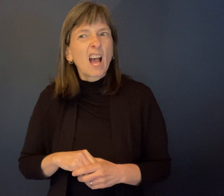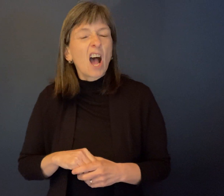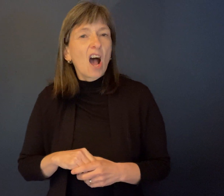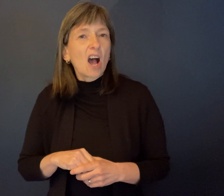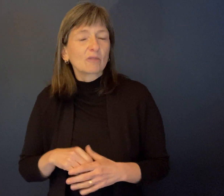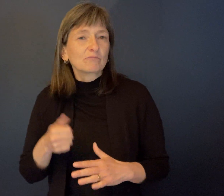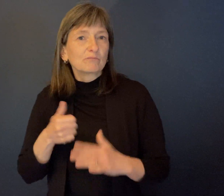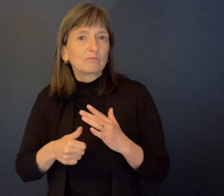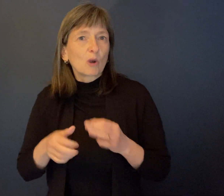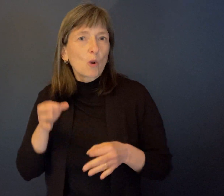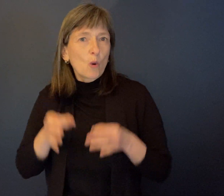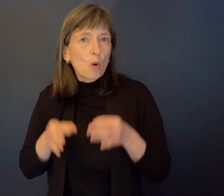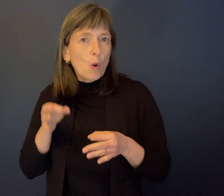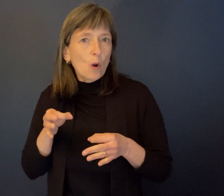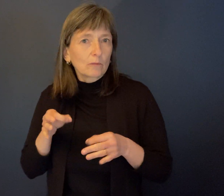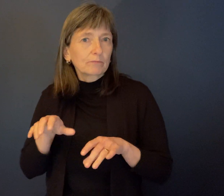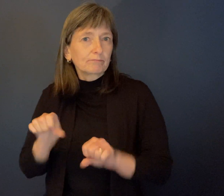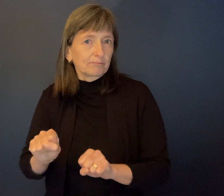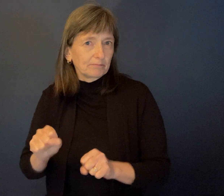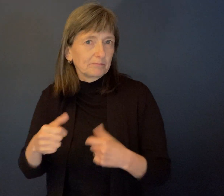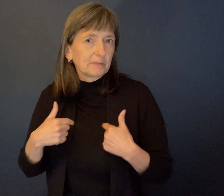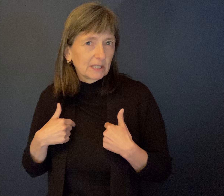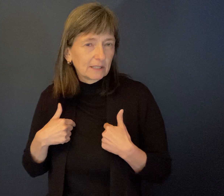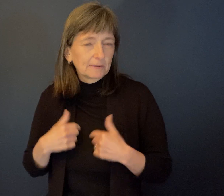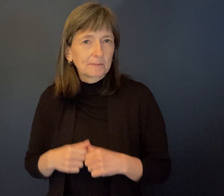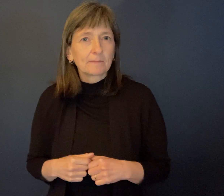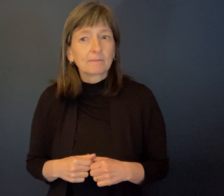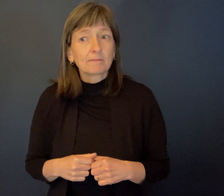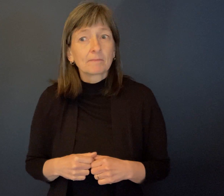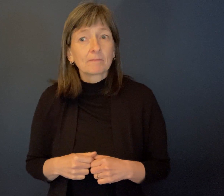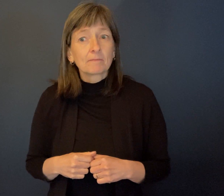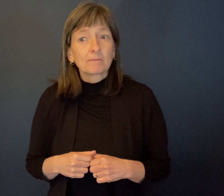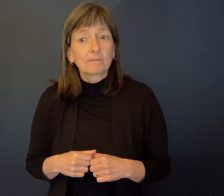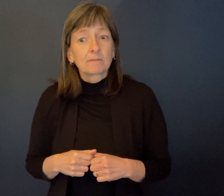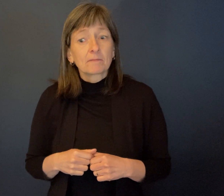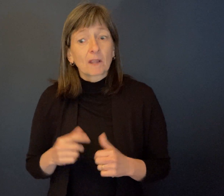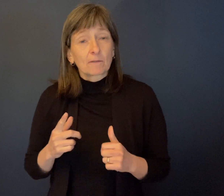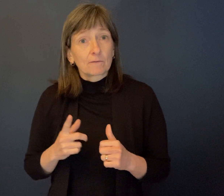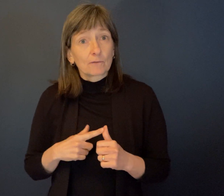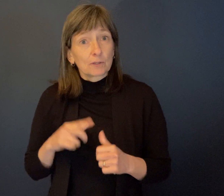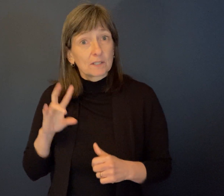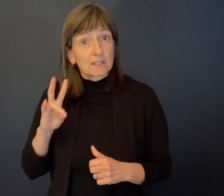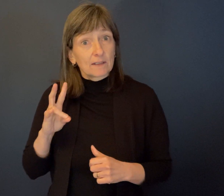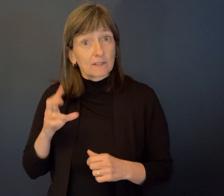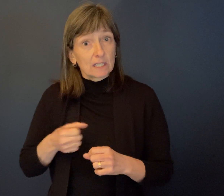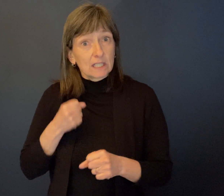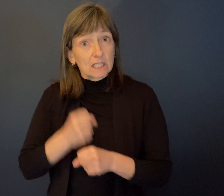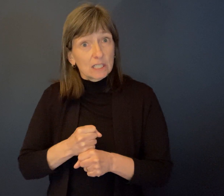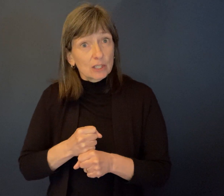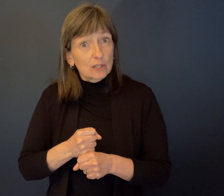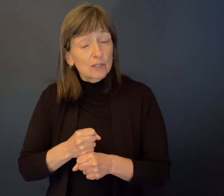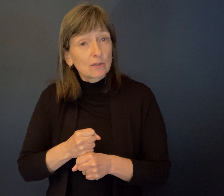and I spent the first seven years, I would say between hospitals, orphanages,